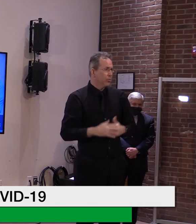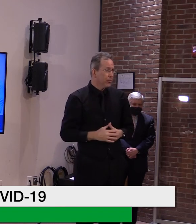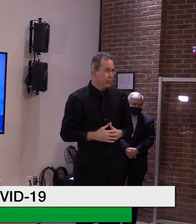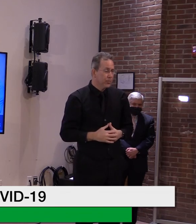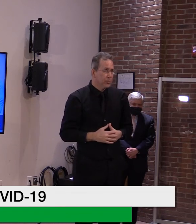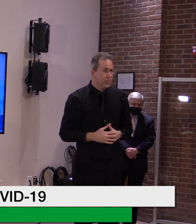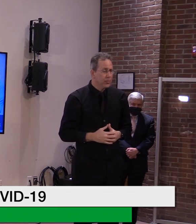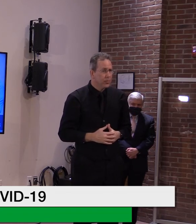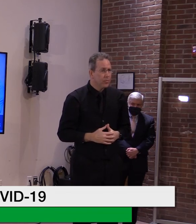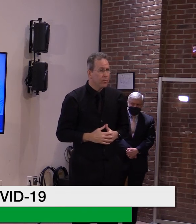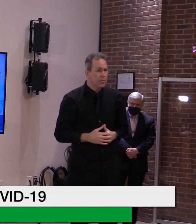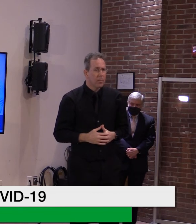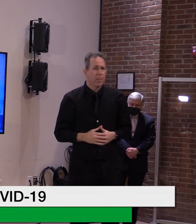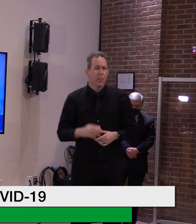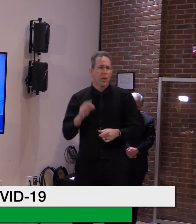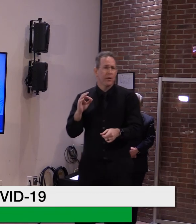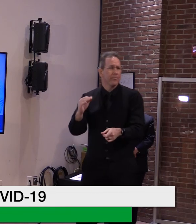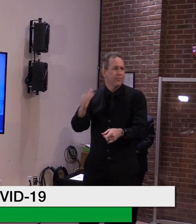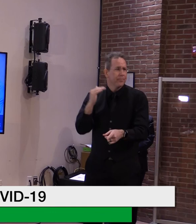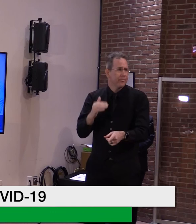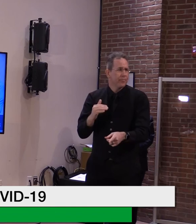Ham Davis of Vermont Journal.